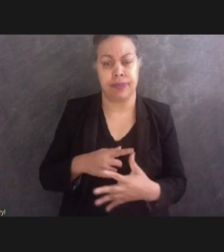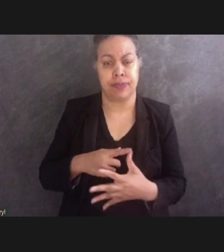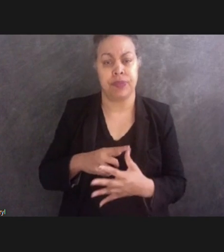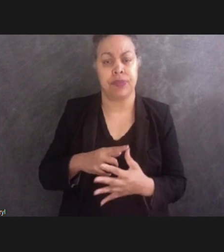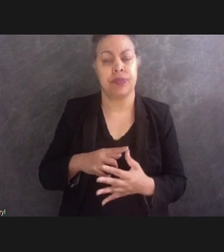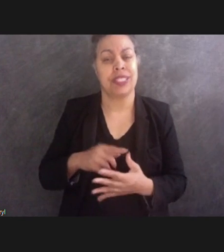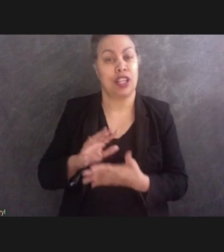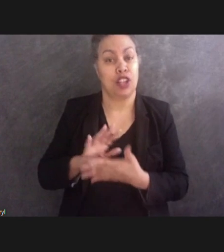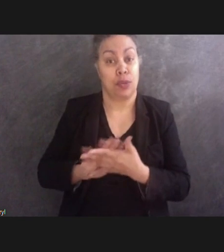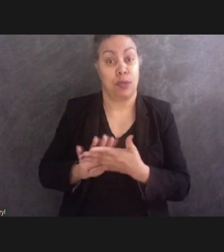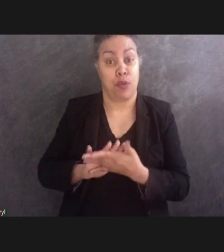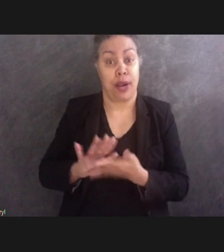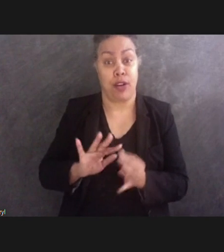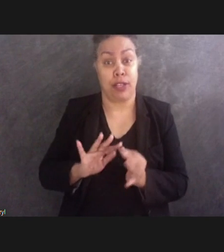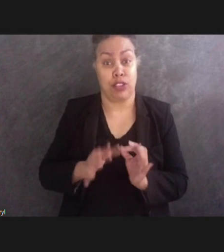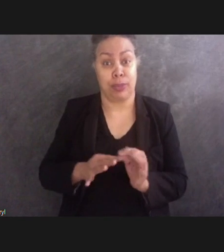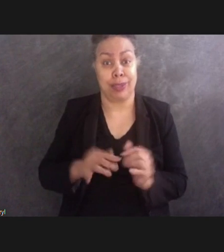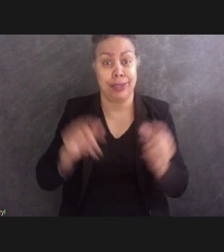depicted on the walls of the memorial itself.